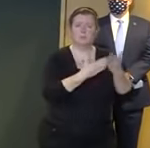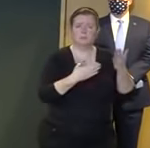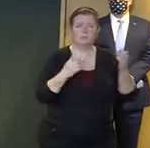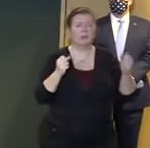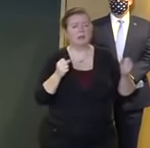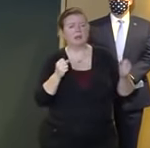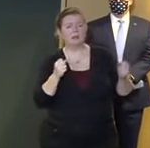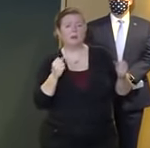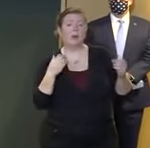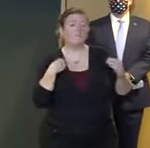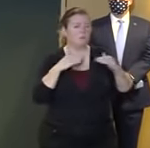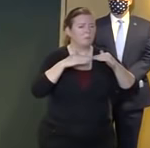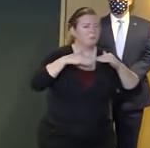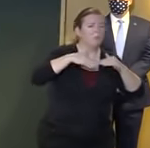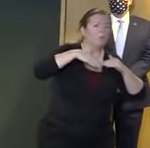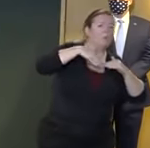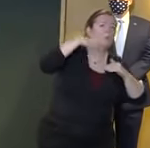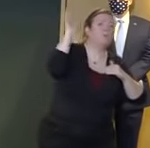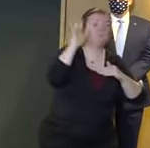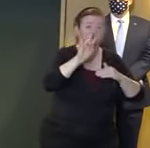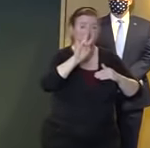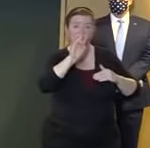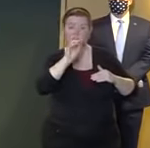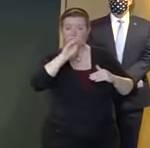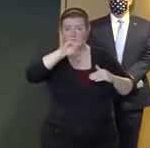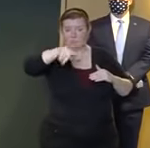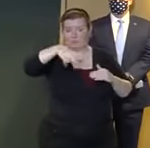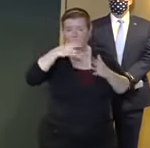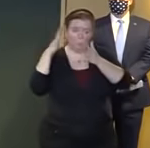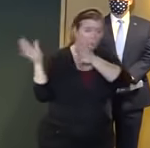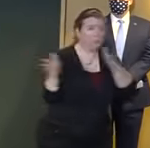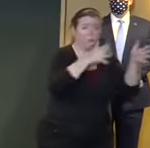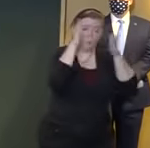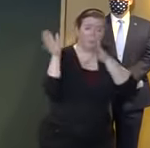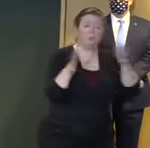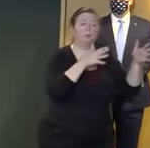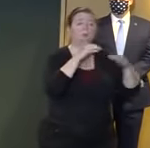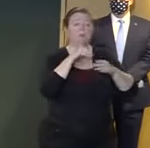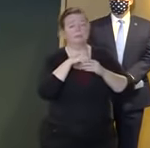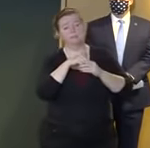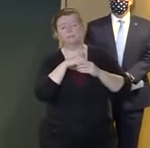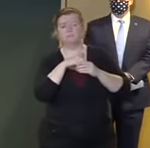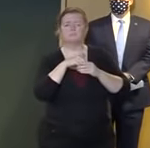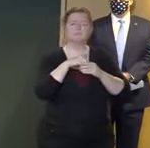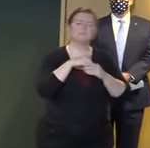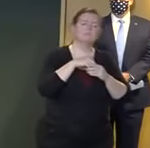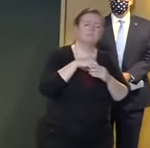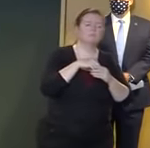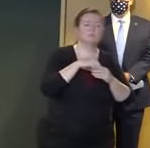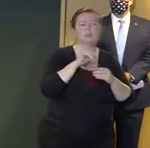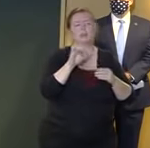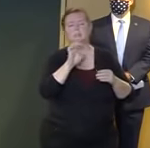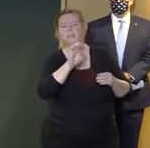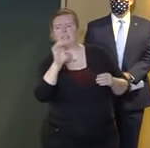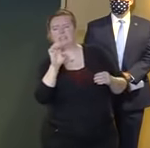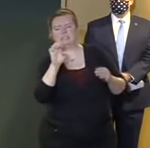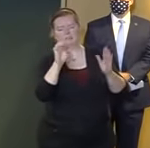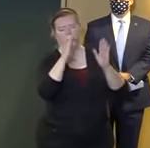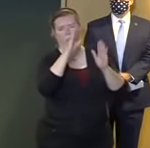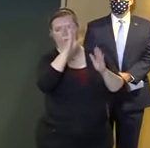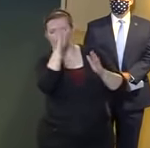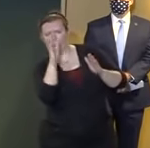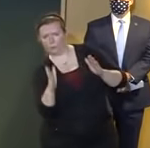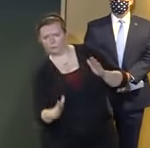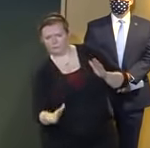winds in excess of 70 miles per hour along the central along the coastal areas there is a tornado